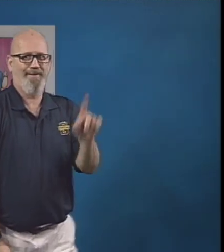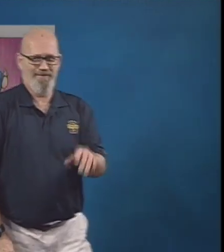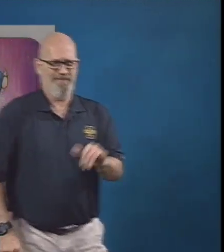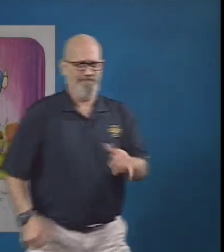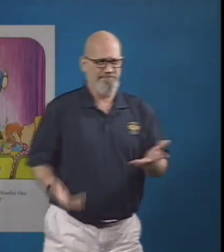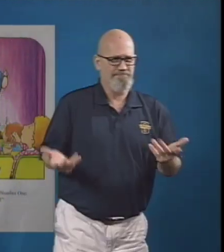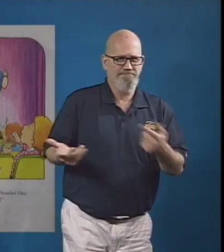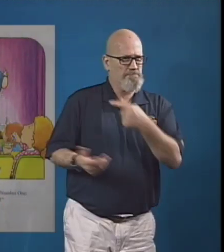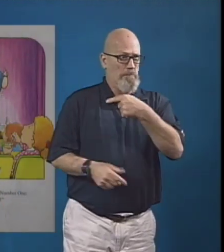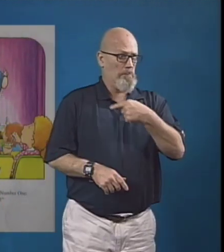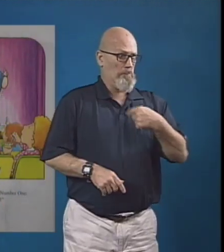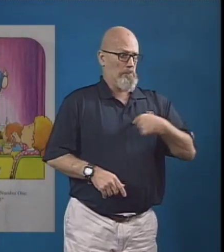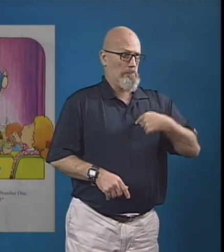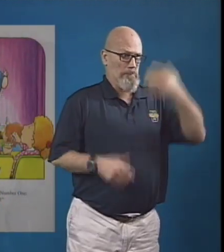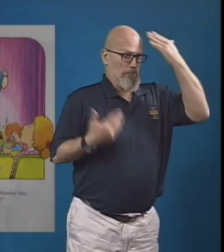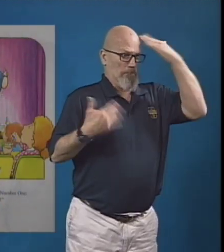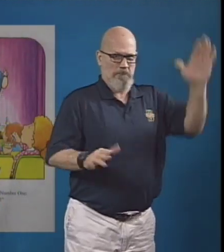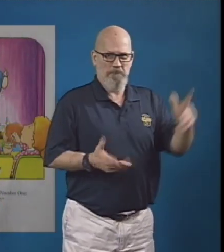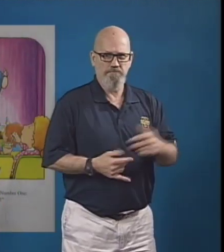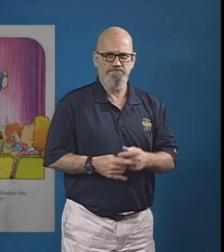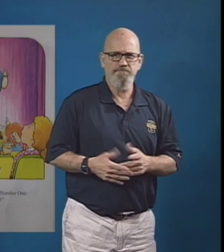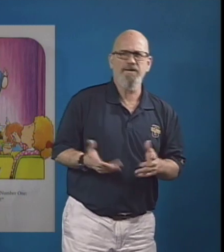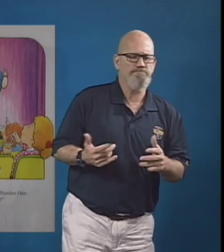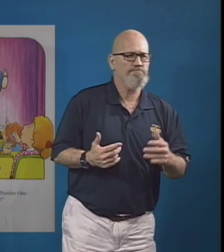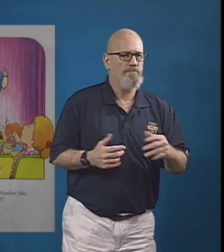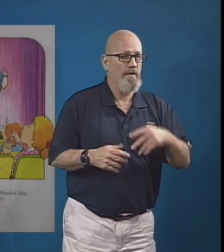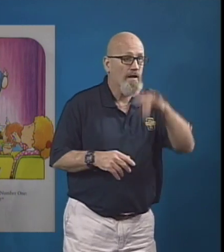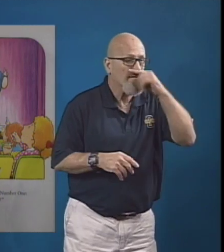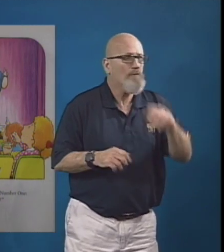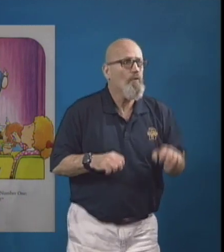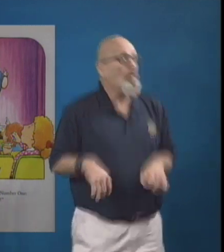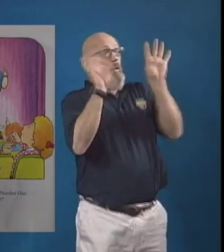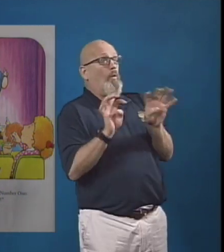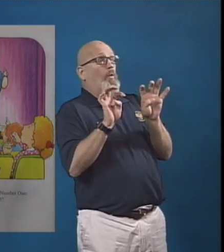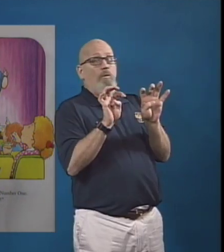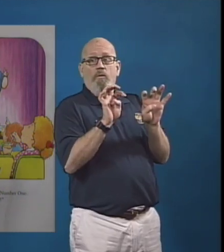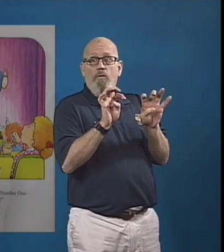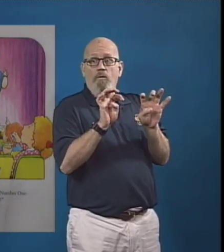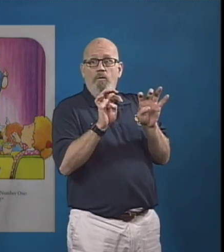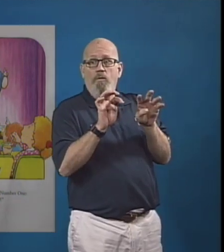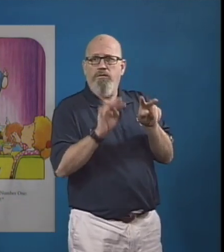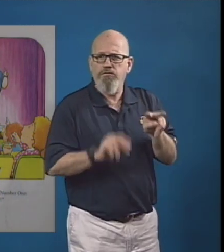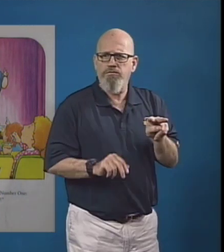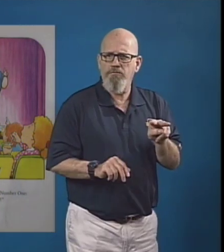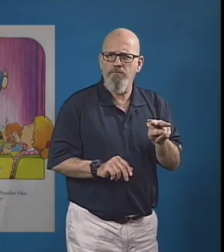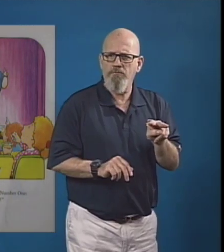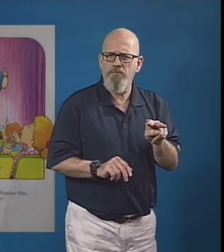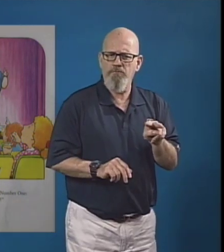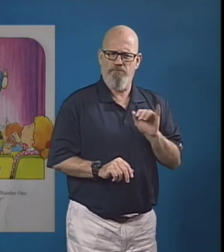There's a number one and the dog copied. Huh. The children sat up and stared.